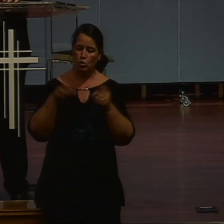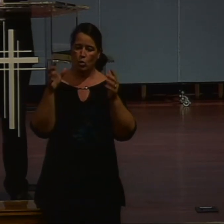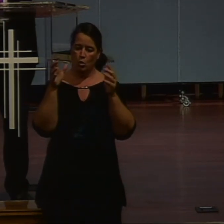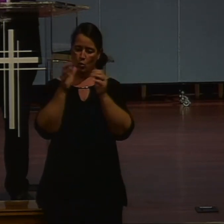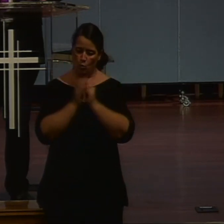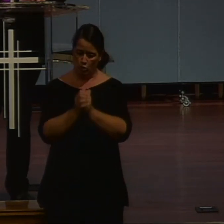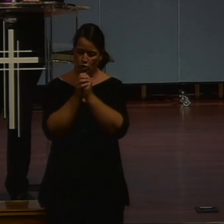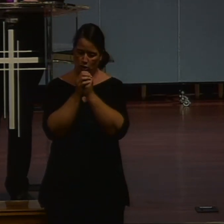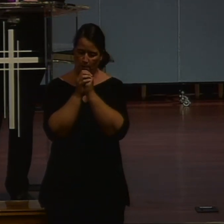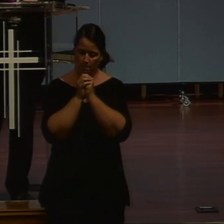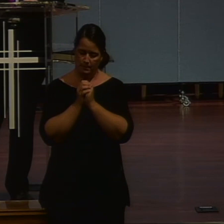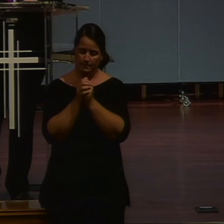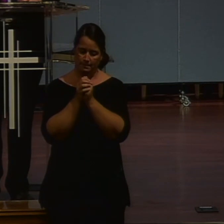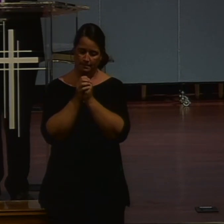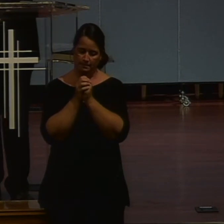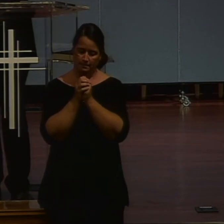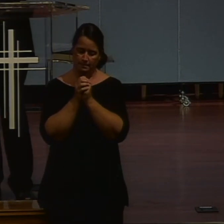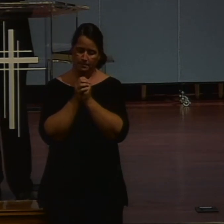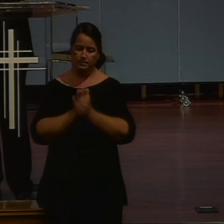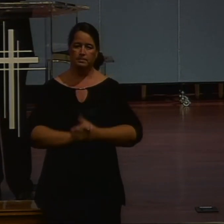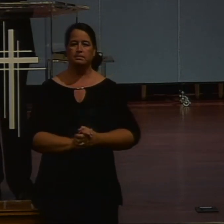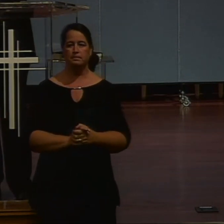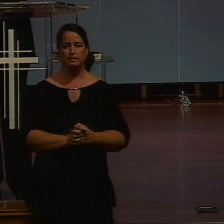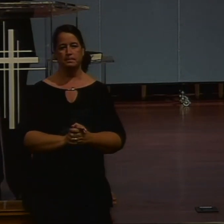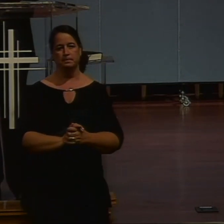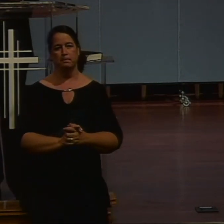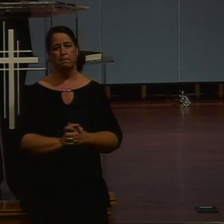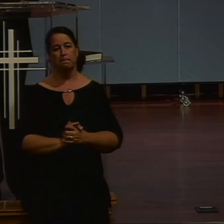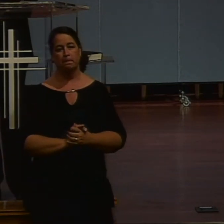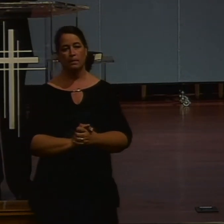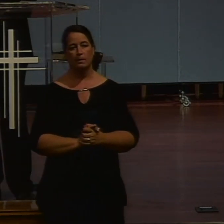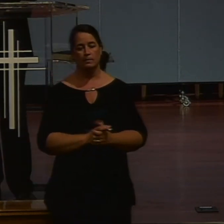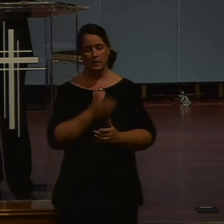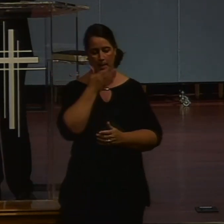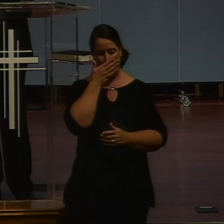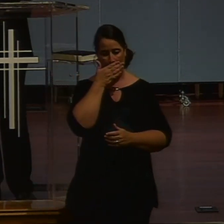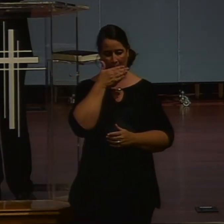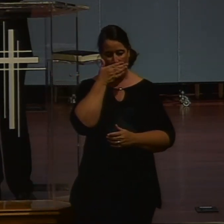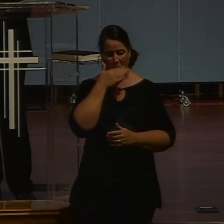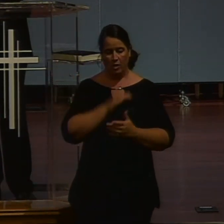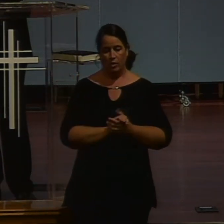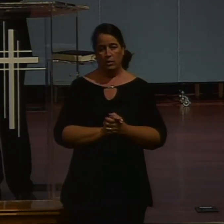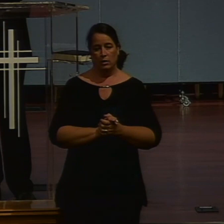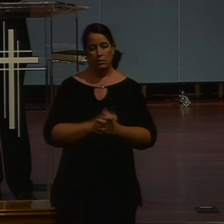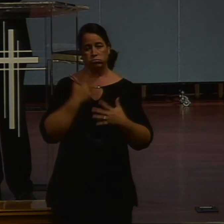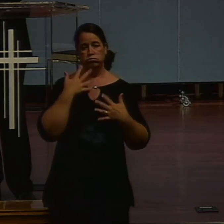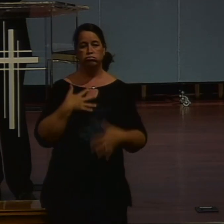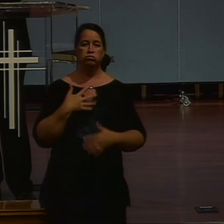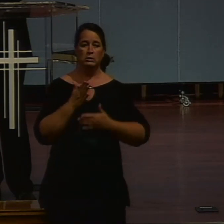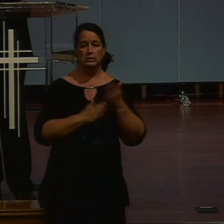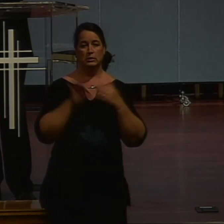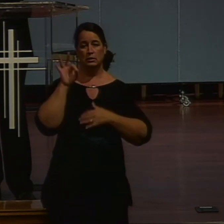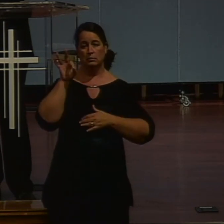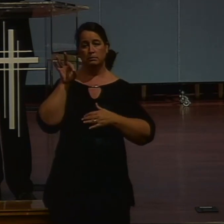Dear ones. It dismayes me. In my. Opinion. That some pastors. Are squandering. An